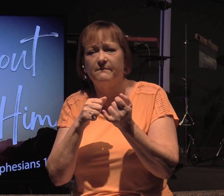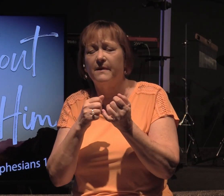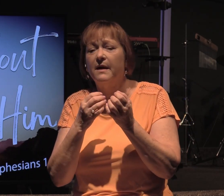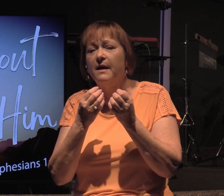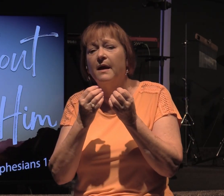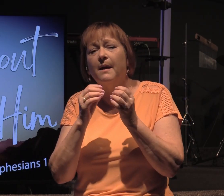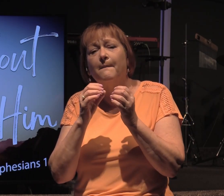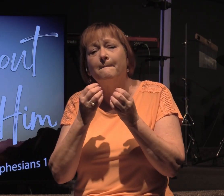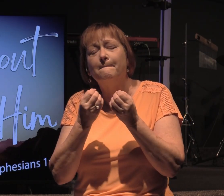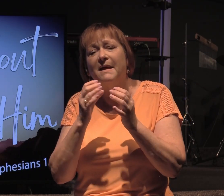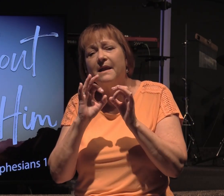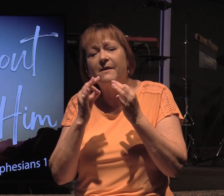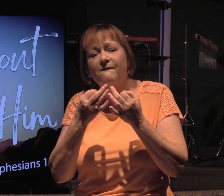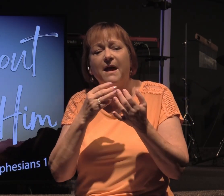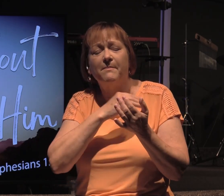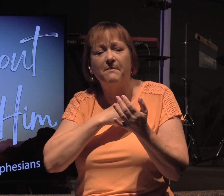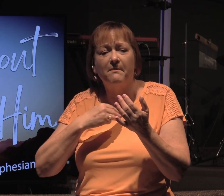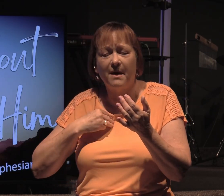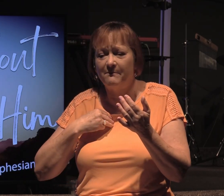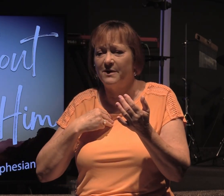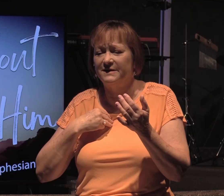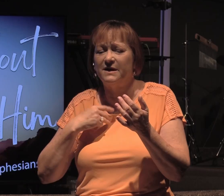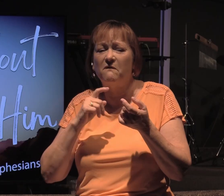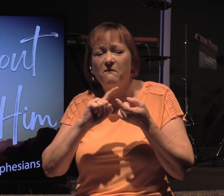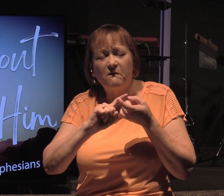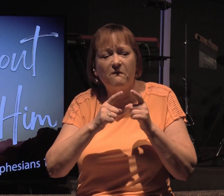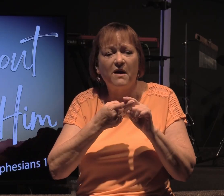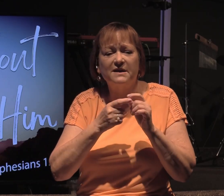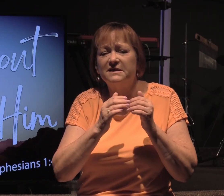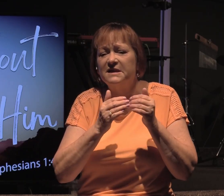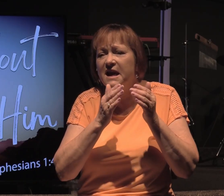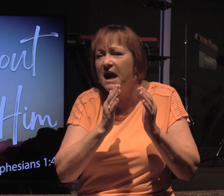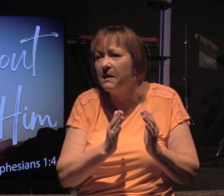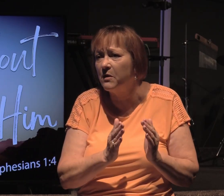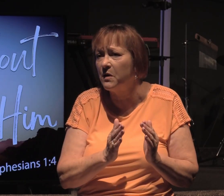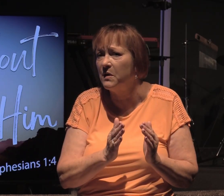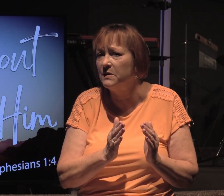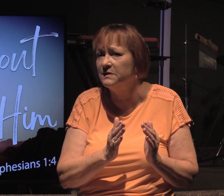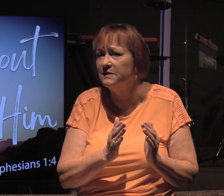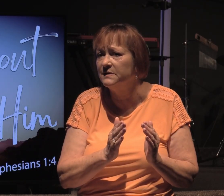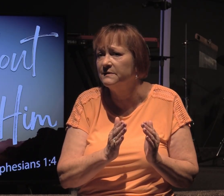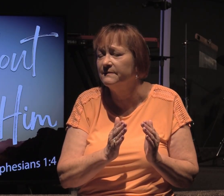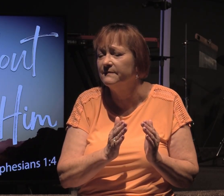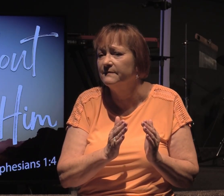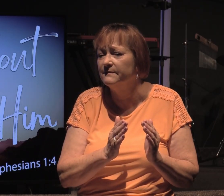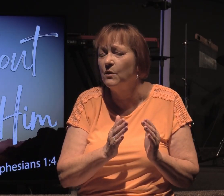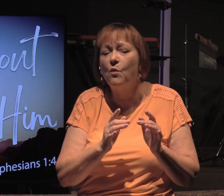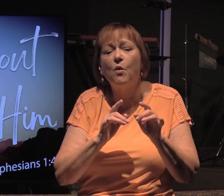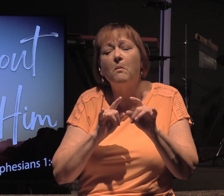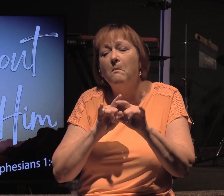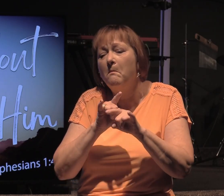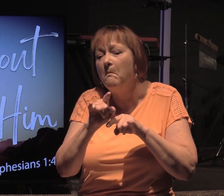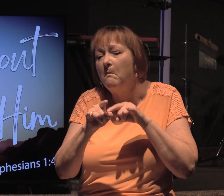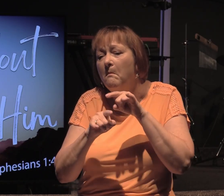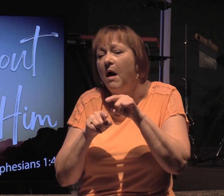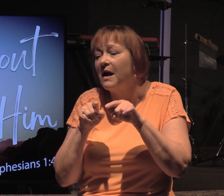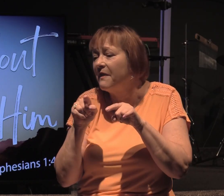relatives, family members, friends, neighbors, who would mock them for